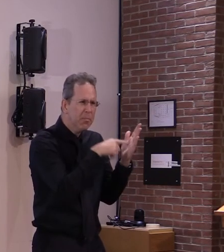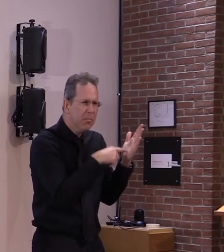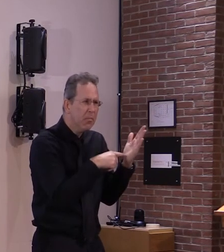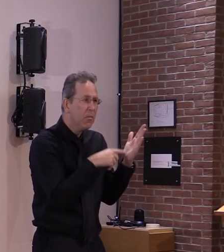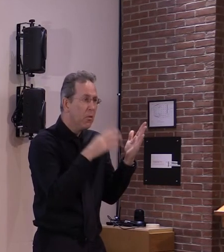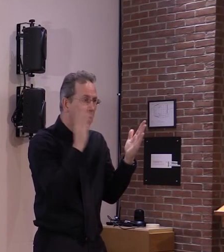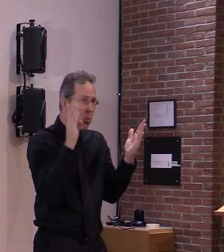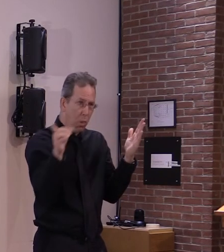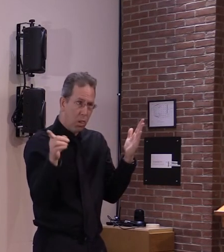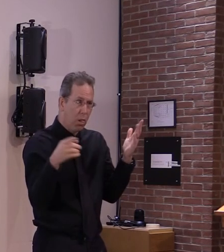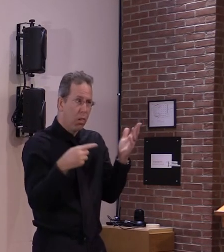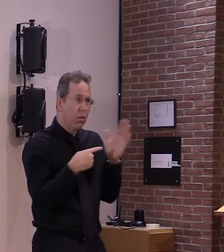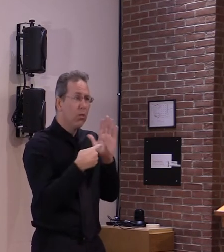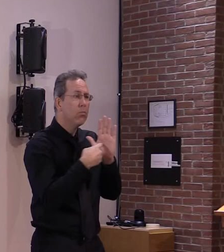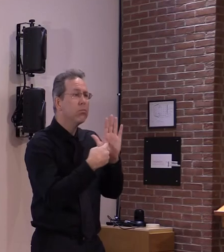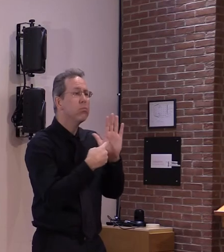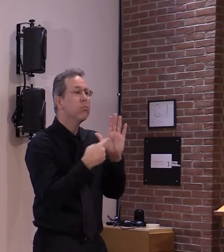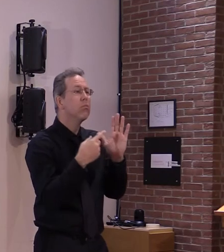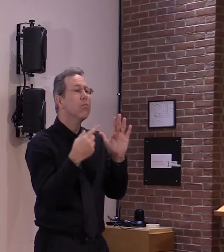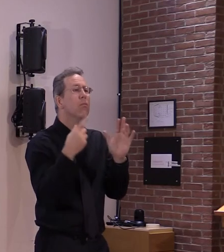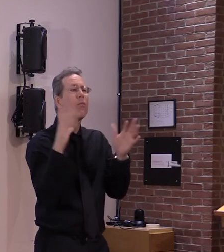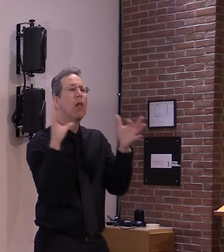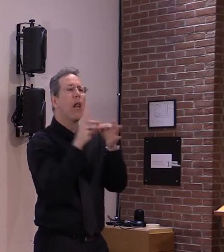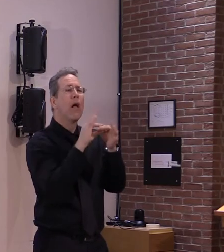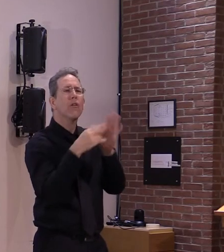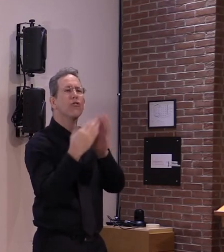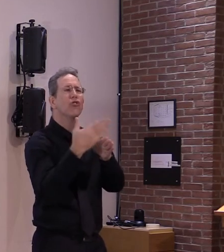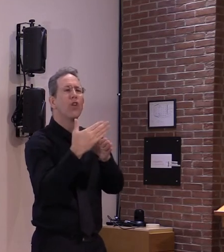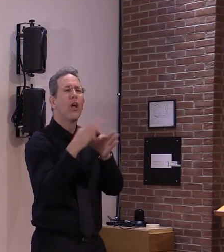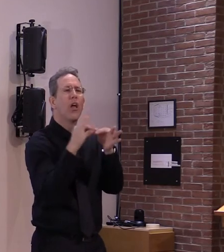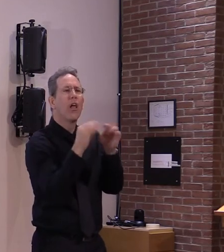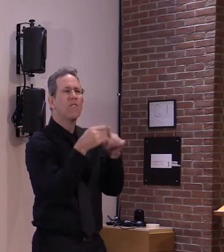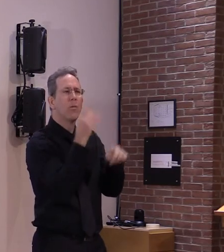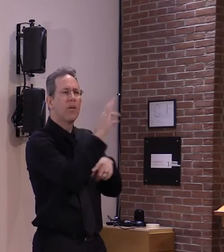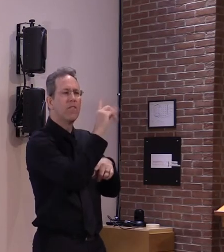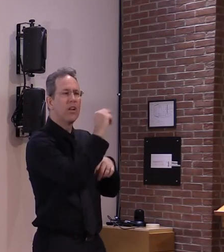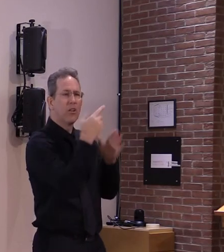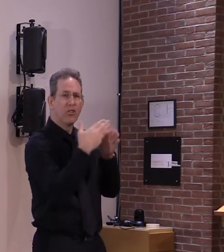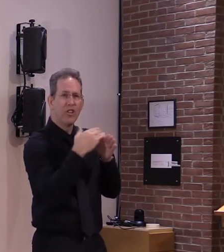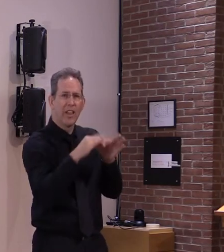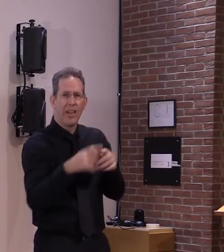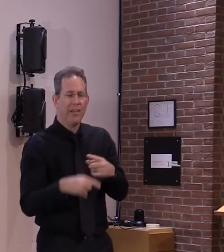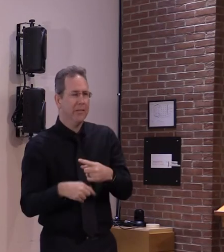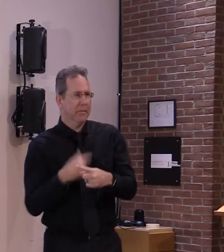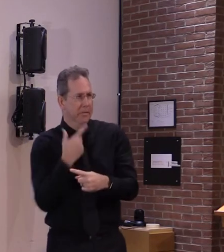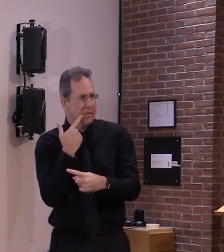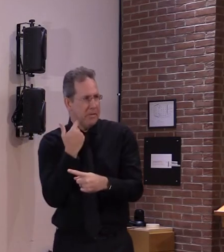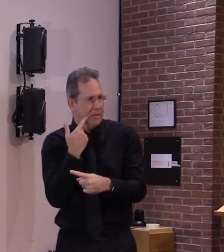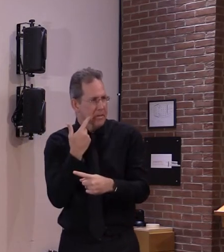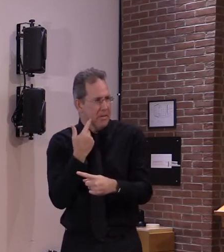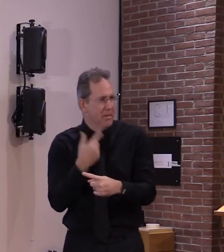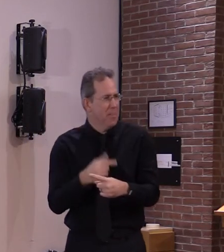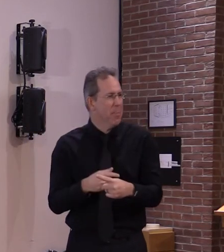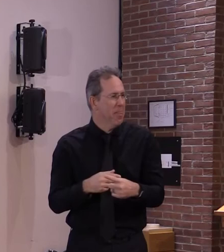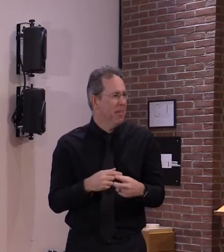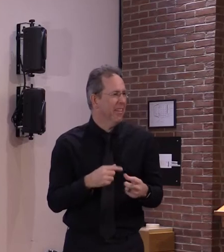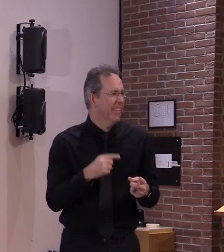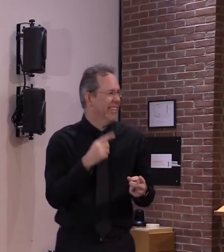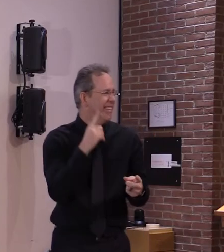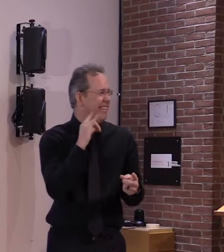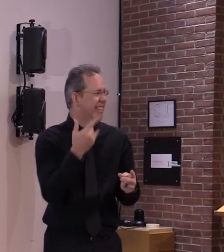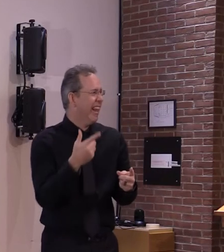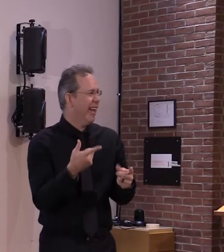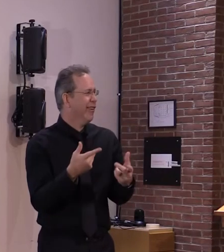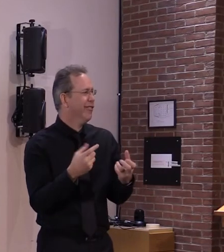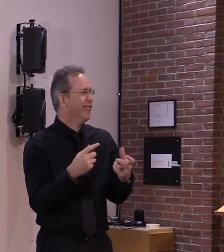fda website sounds like you just did steve yeah but i i i mean you know for the for